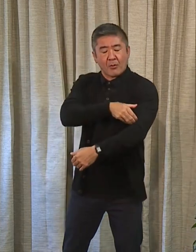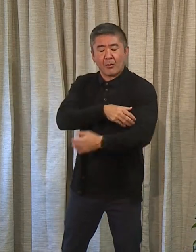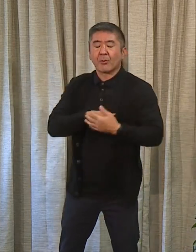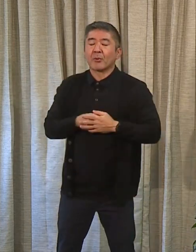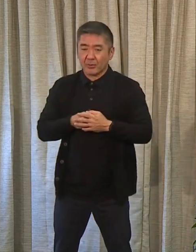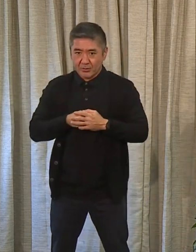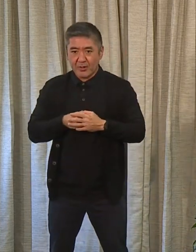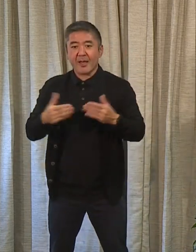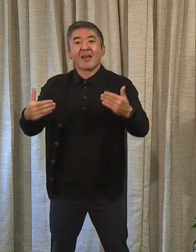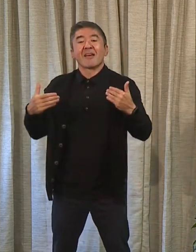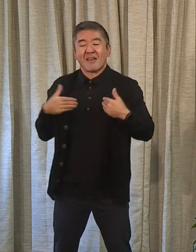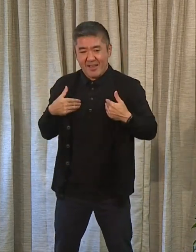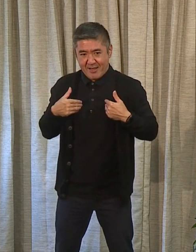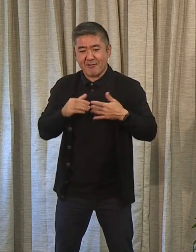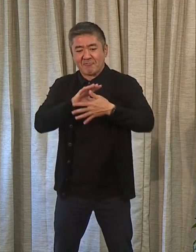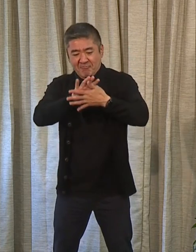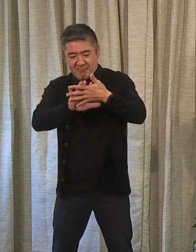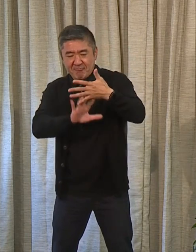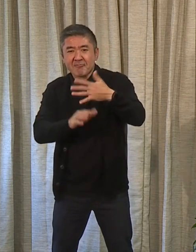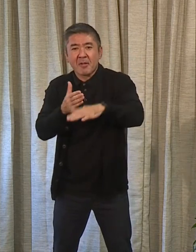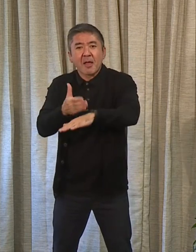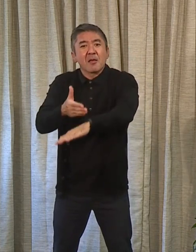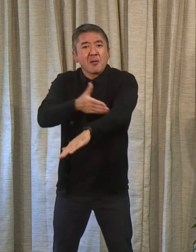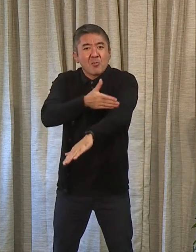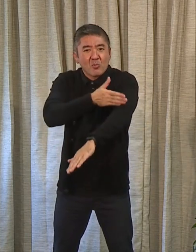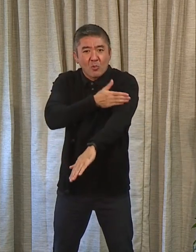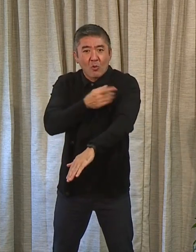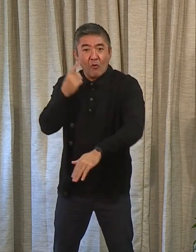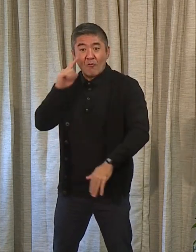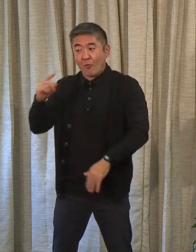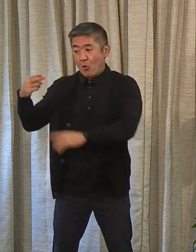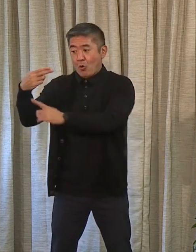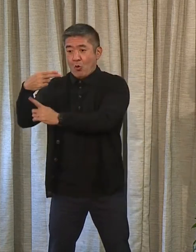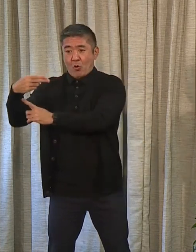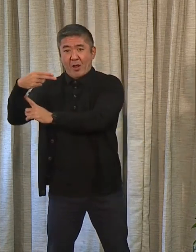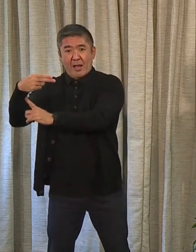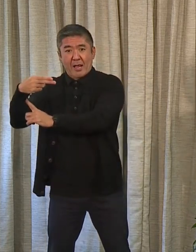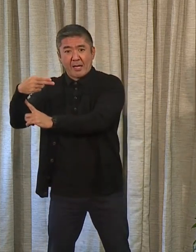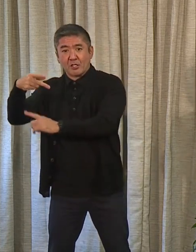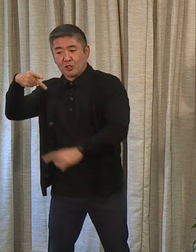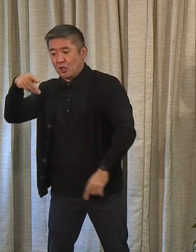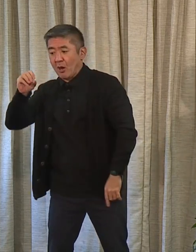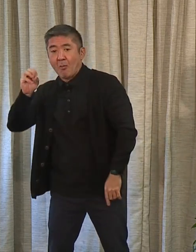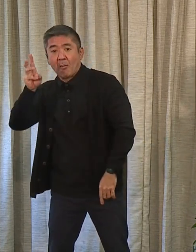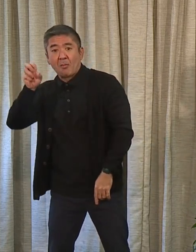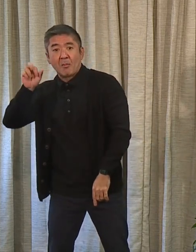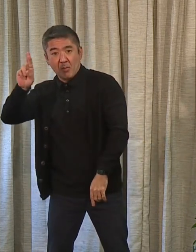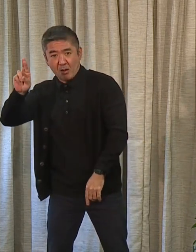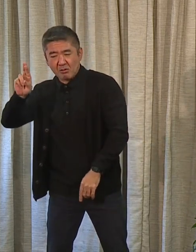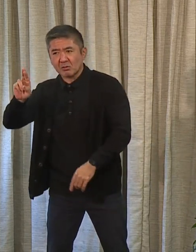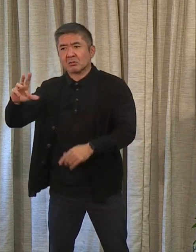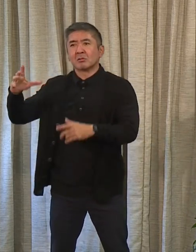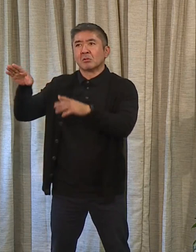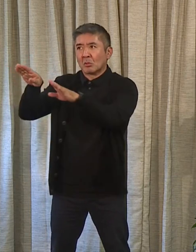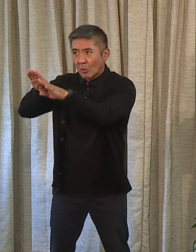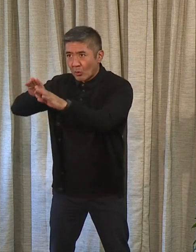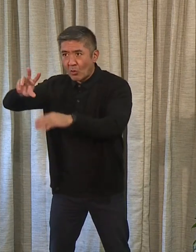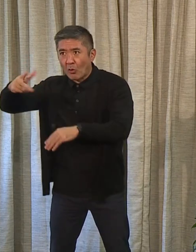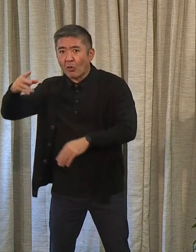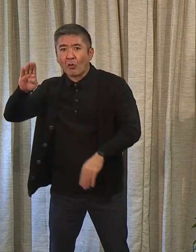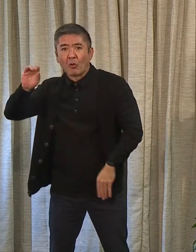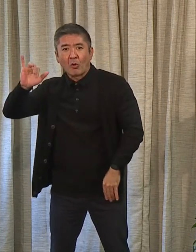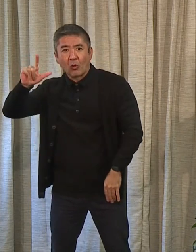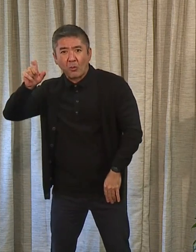We also have a number of improvements that we're doing to H-power. We're enclosing the third boiler. We're